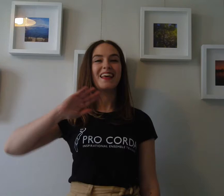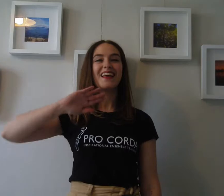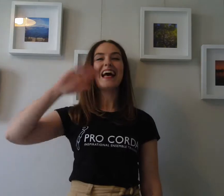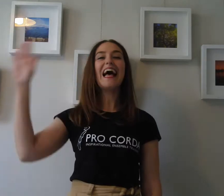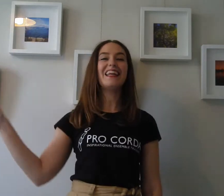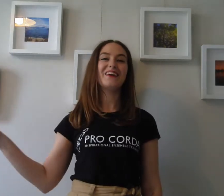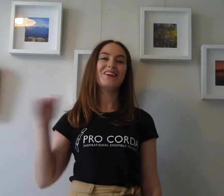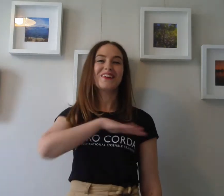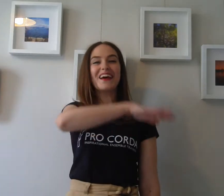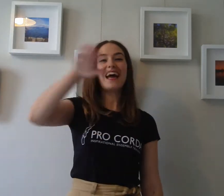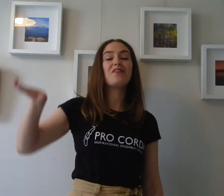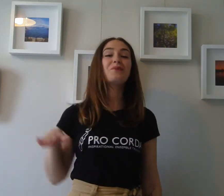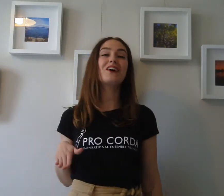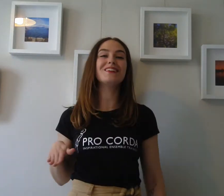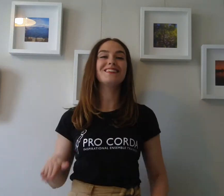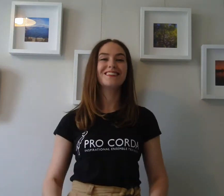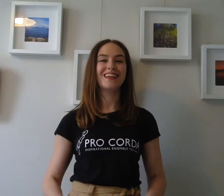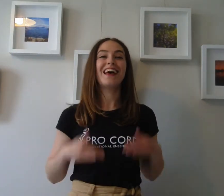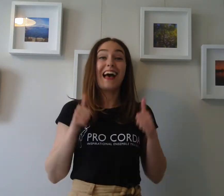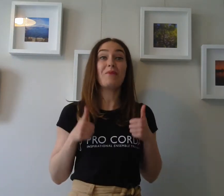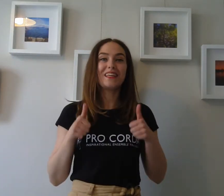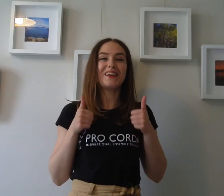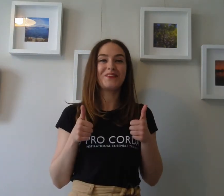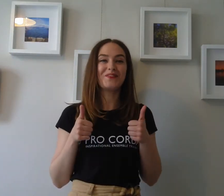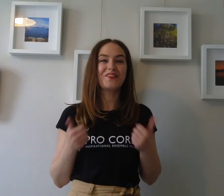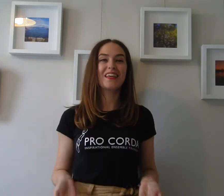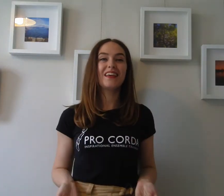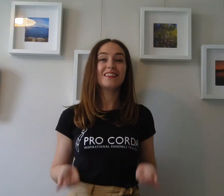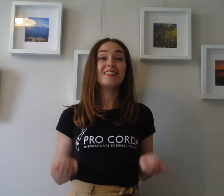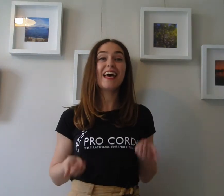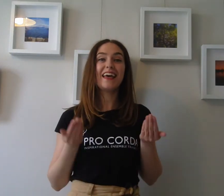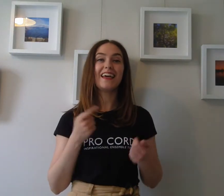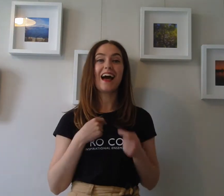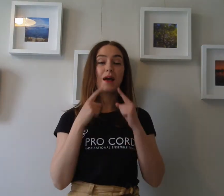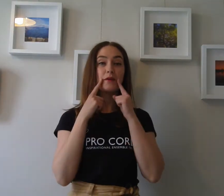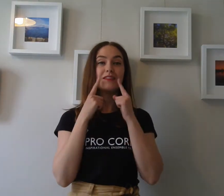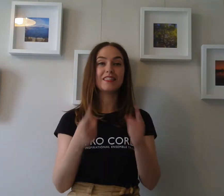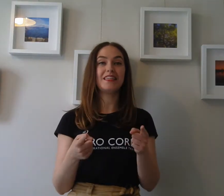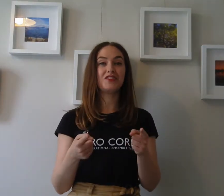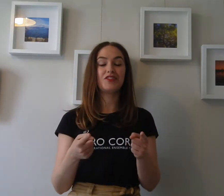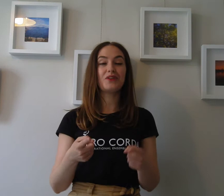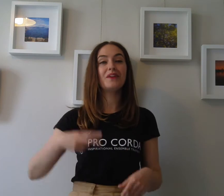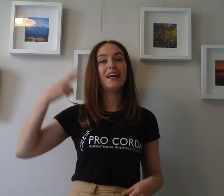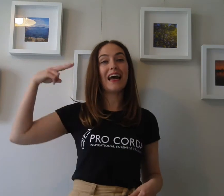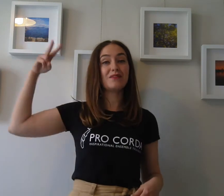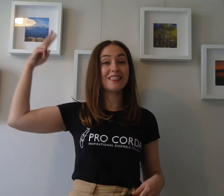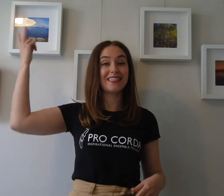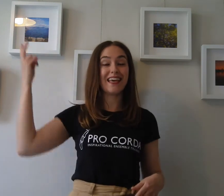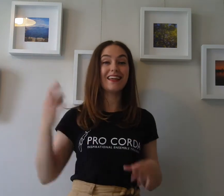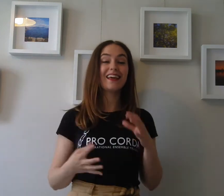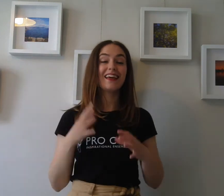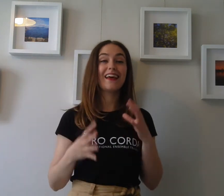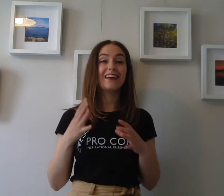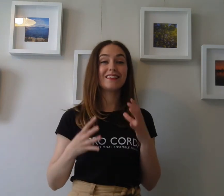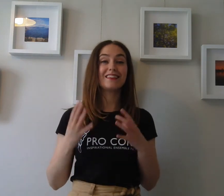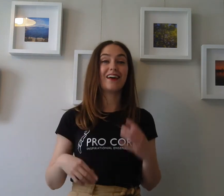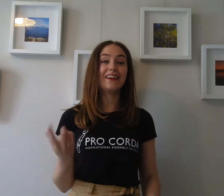Hello everyone! How are you? Today I'm going to teach you how to sing and sign